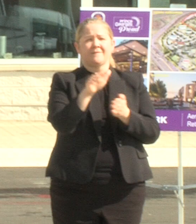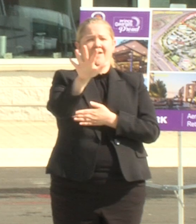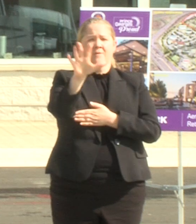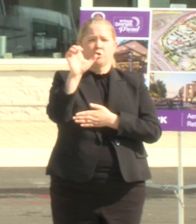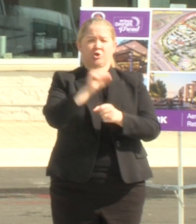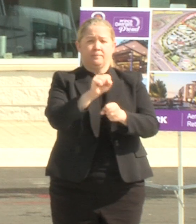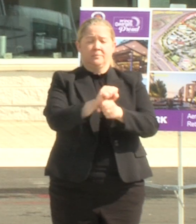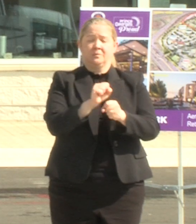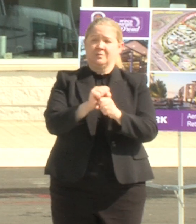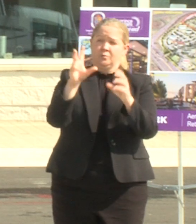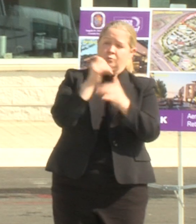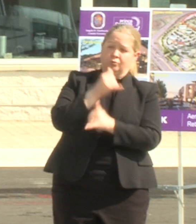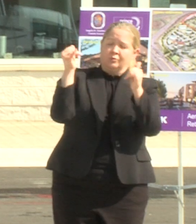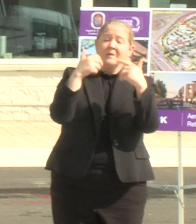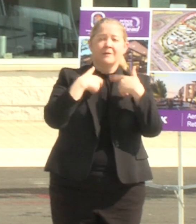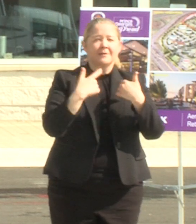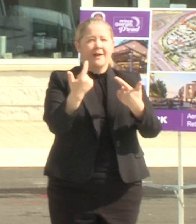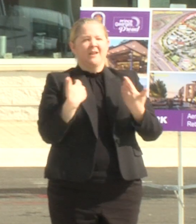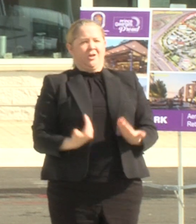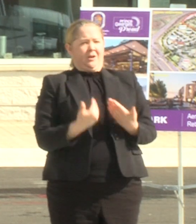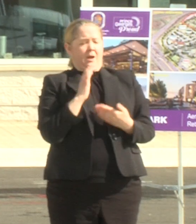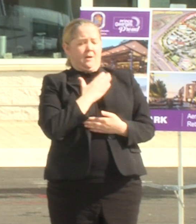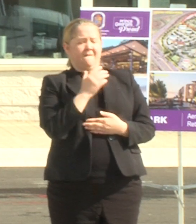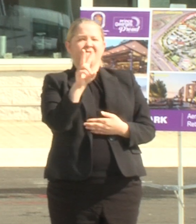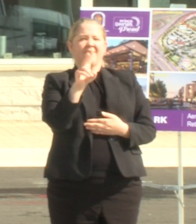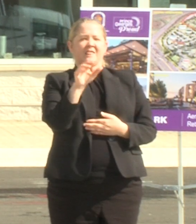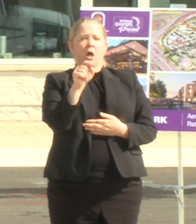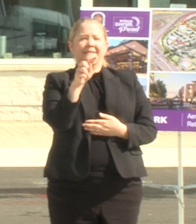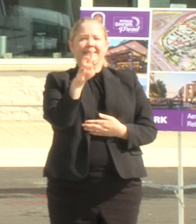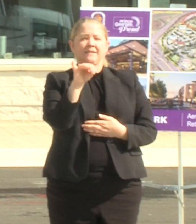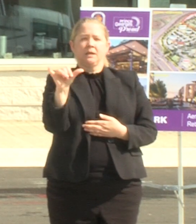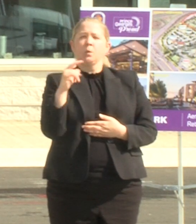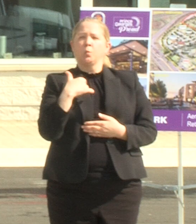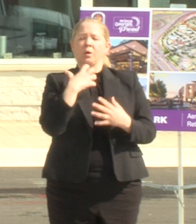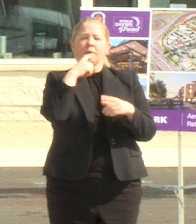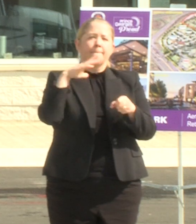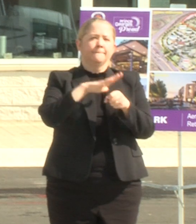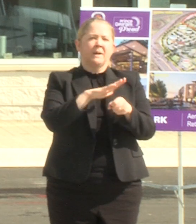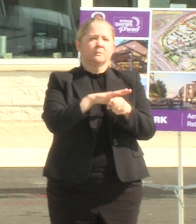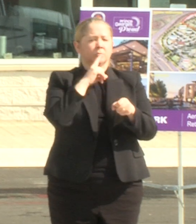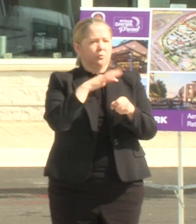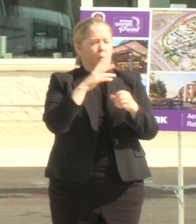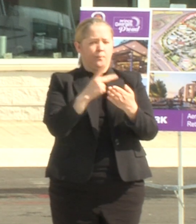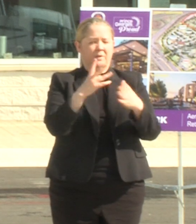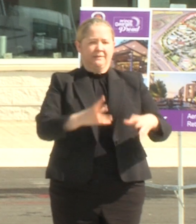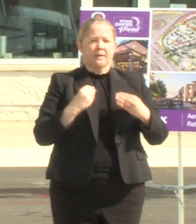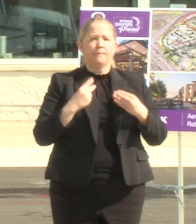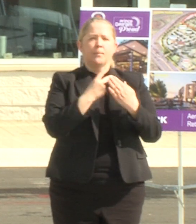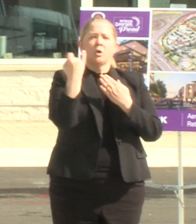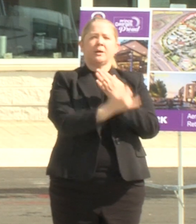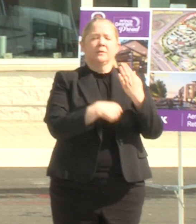at velocity companies we are motivated to take on projects that will have real impact on the communities they serve we pursue